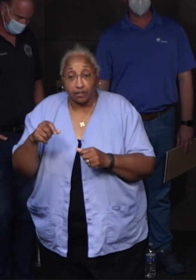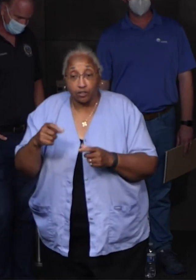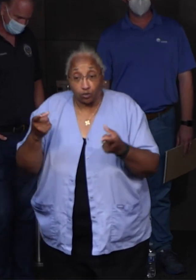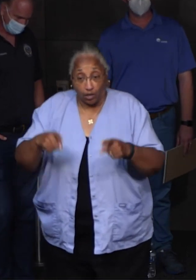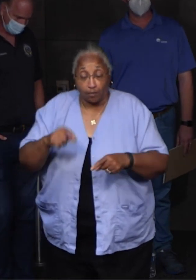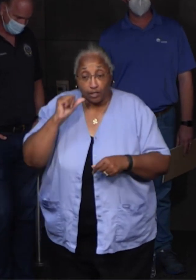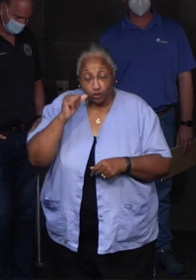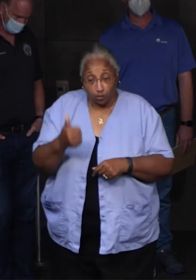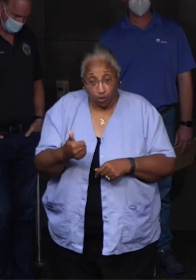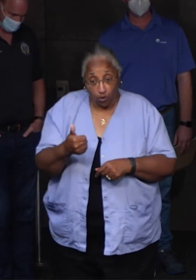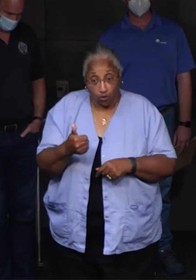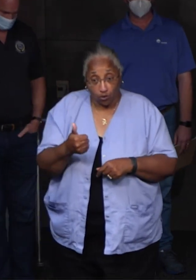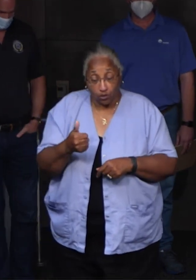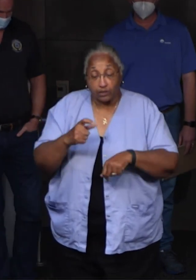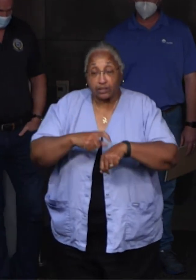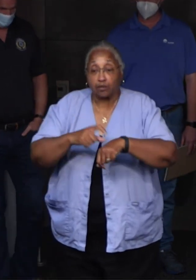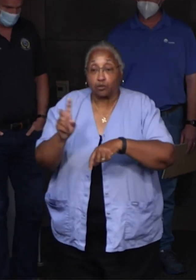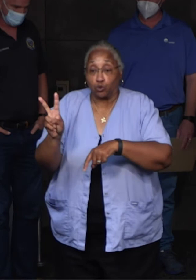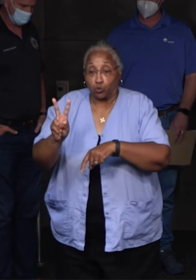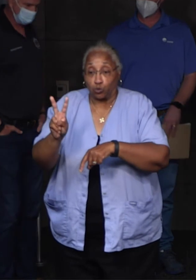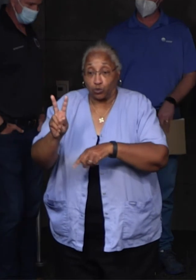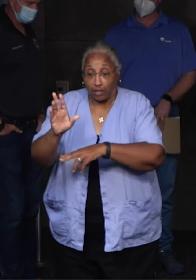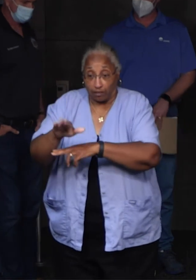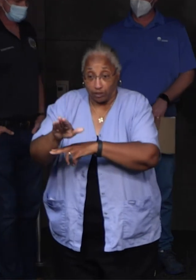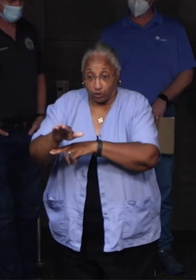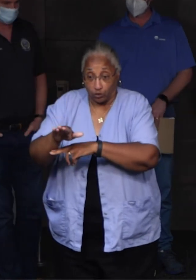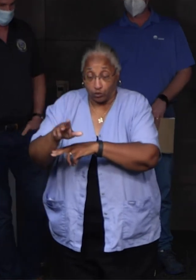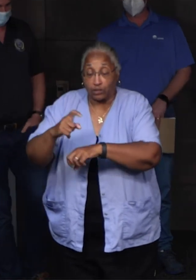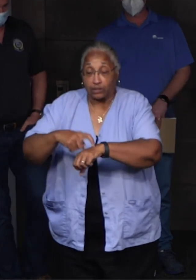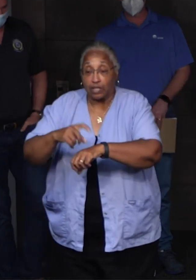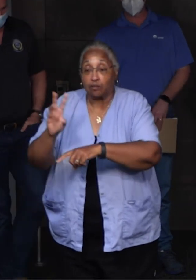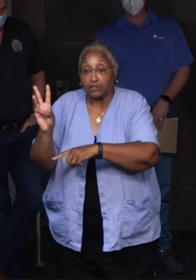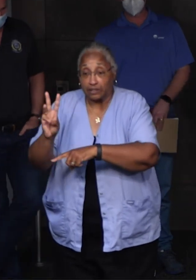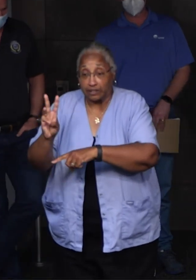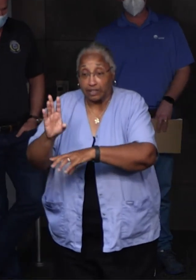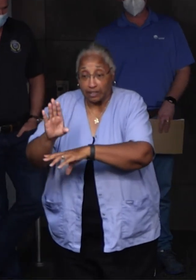at 2 o'clock and 6 o'clock p.m.,